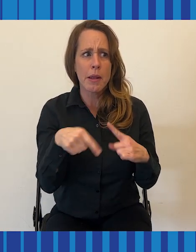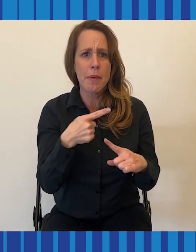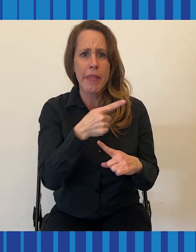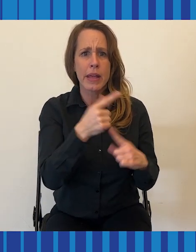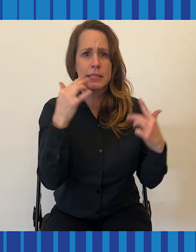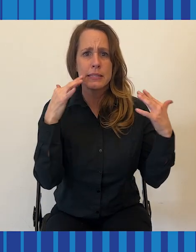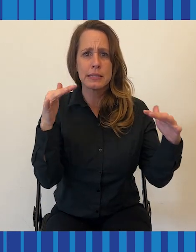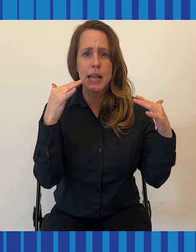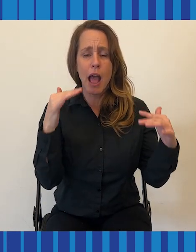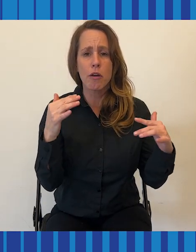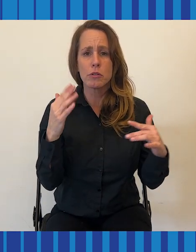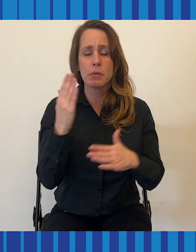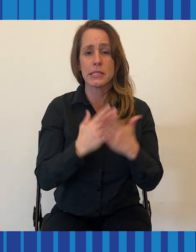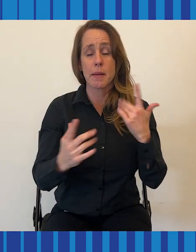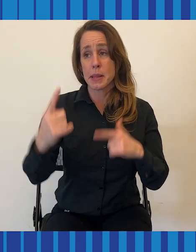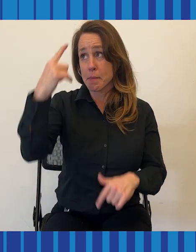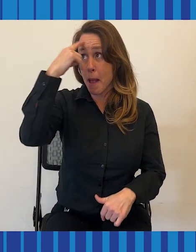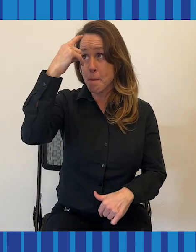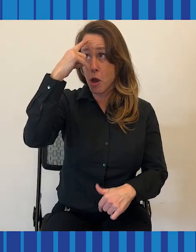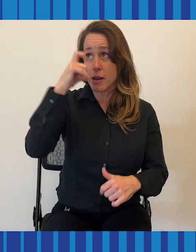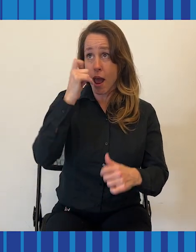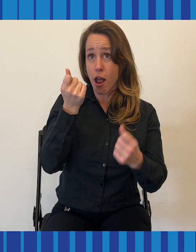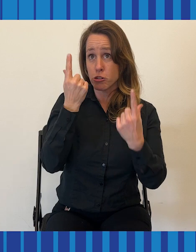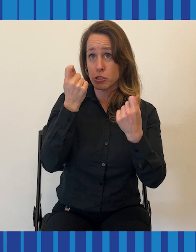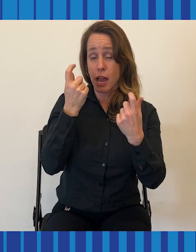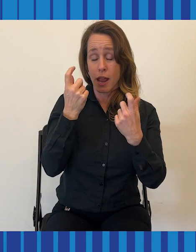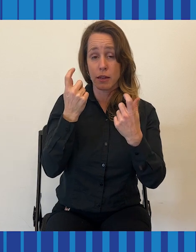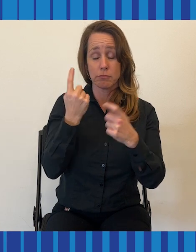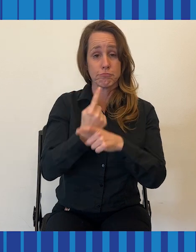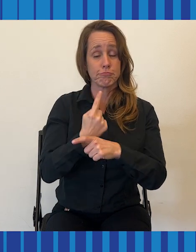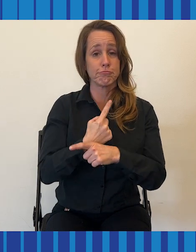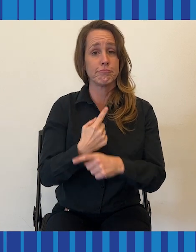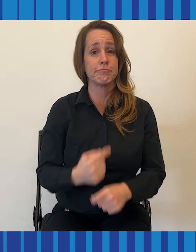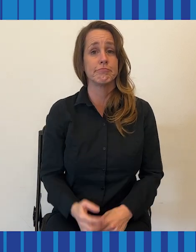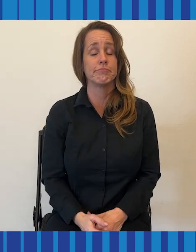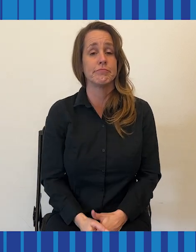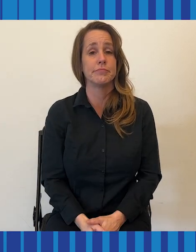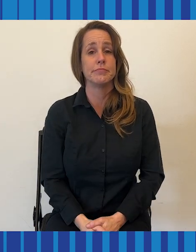sounds, but our brains are misinterpreting it.